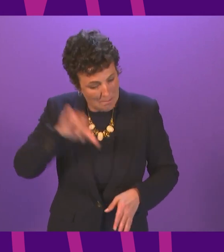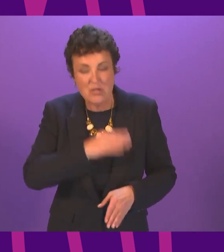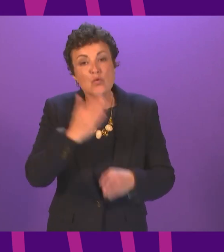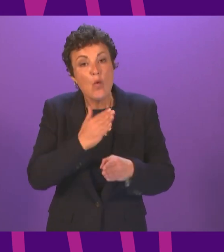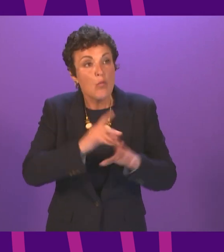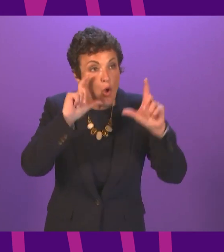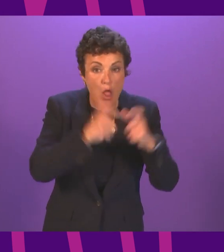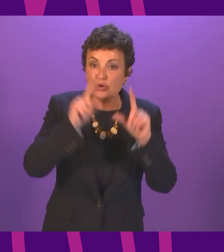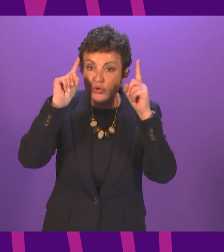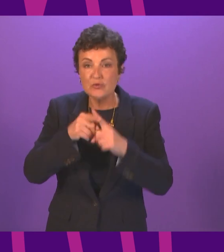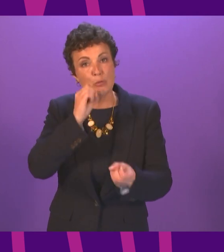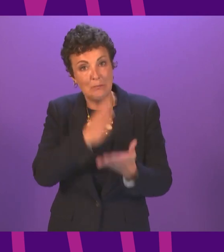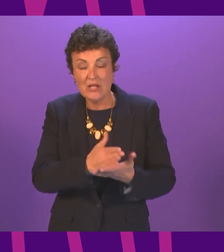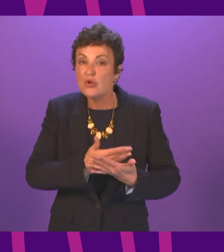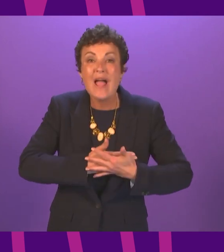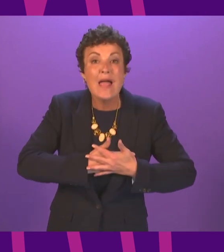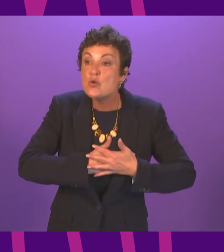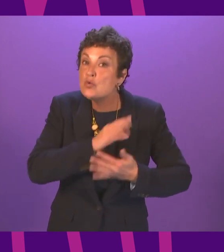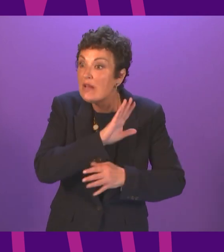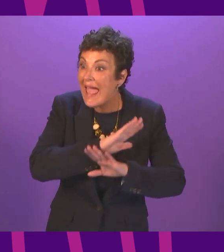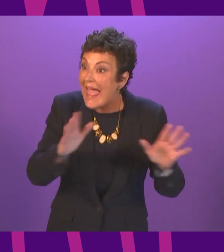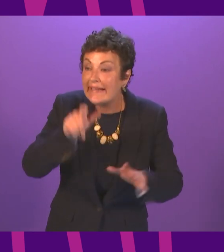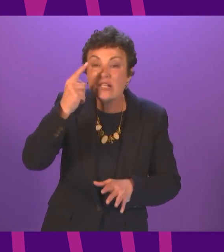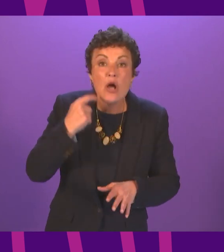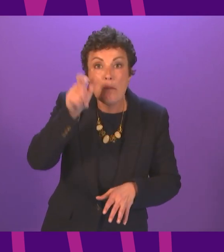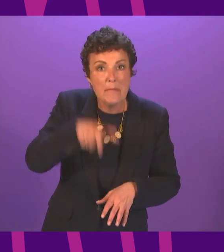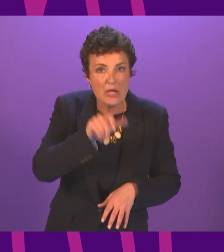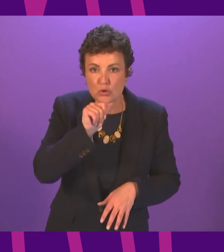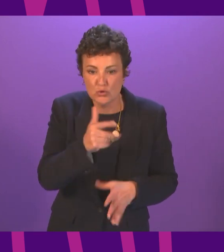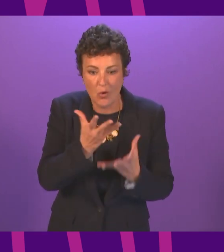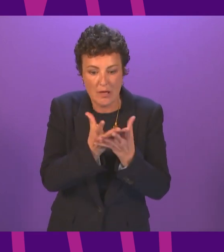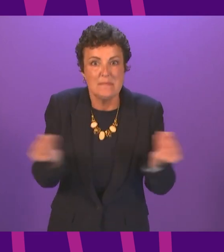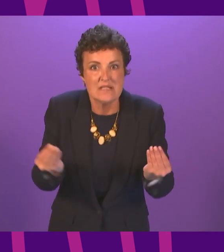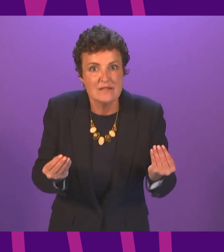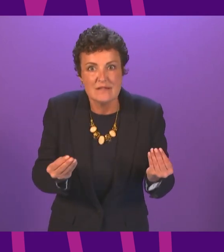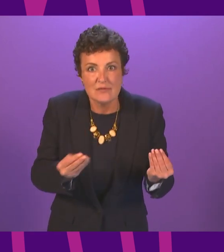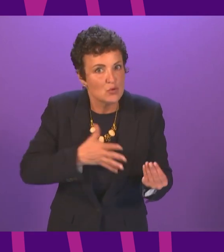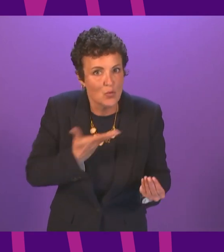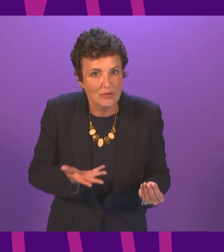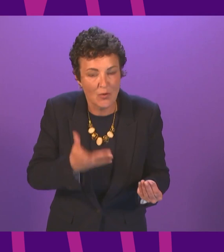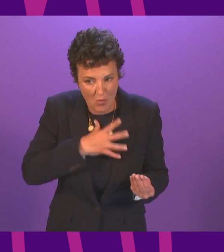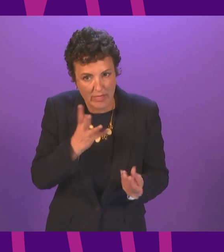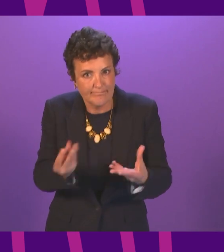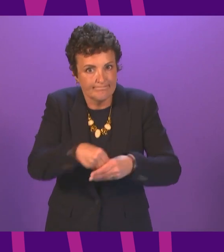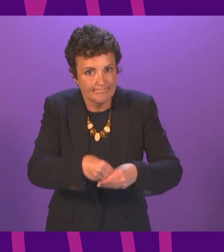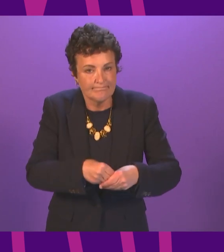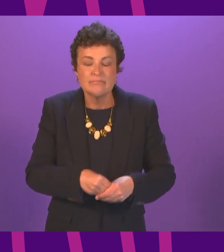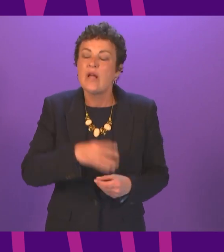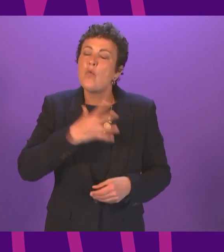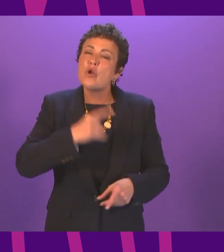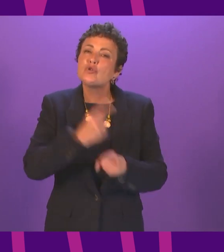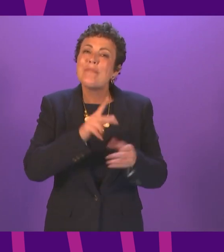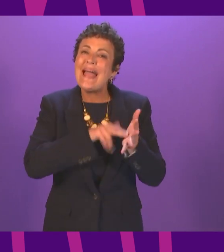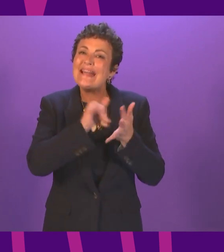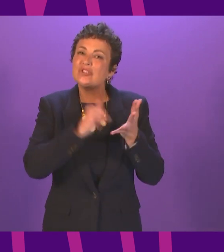universities to ensure that no young person misses out as a result of the pandemic turning to the NHS and social